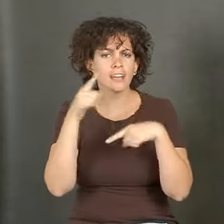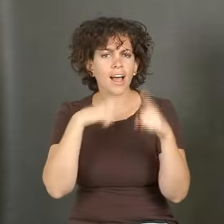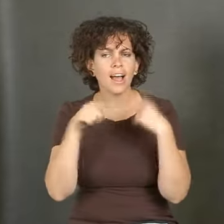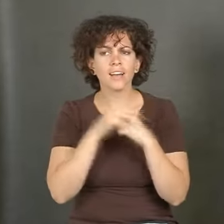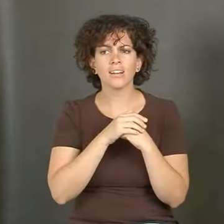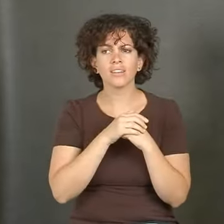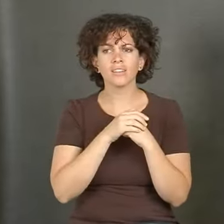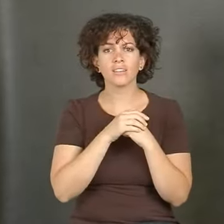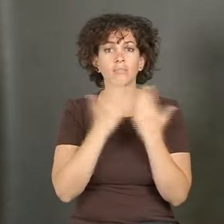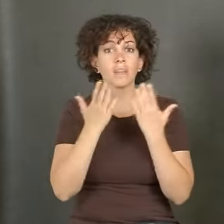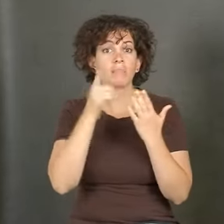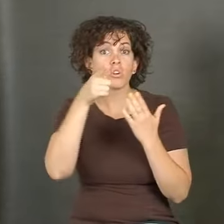how you learned sign language.